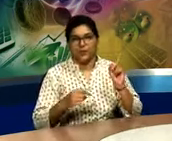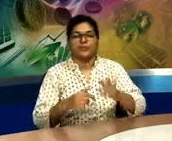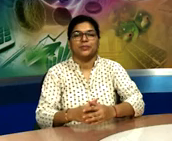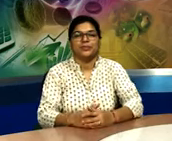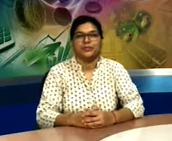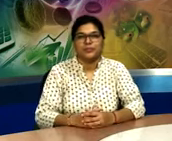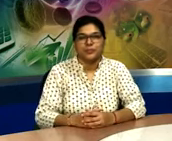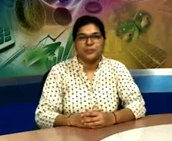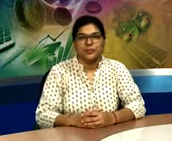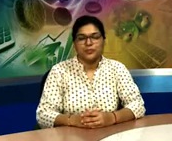have any child.